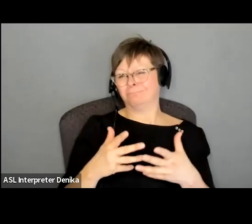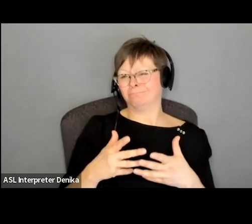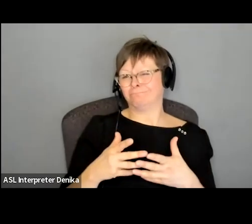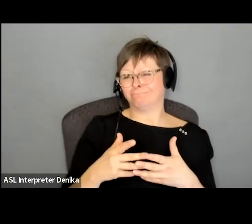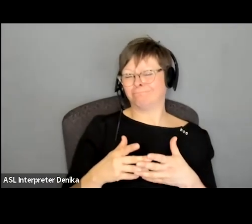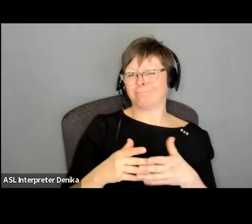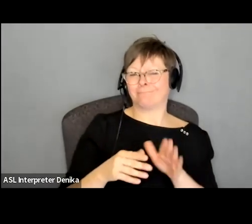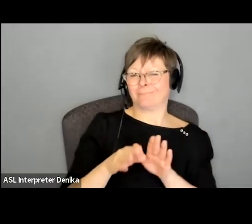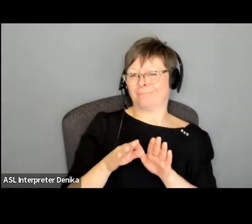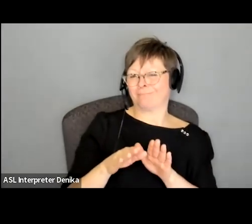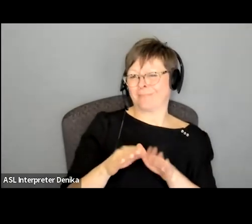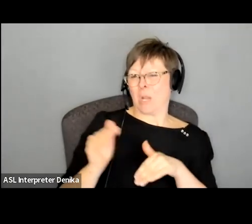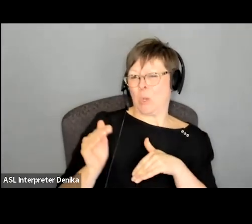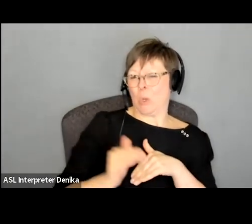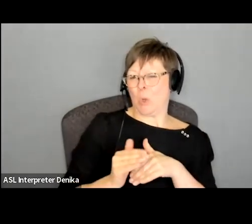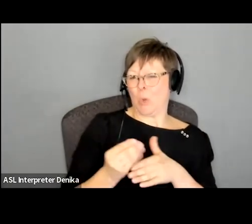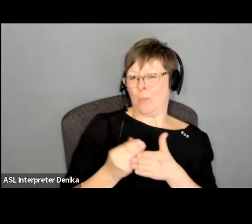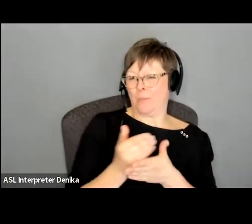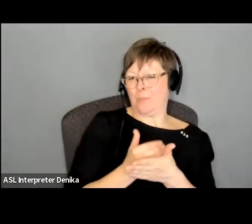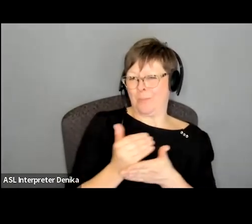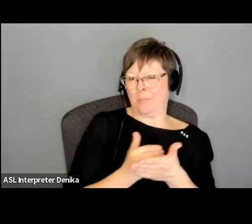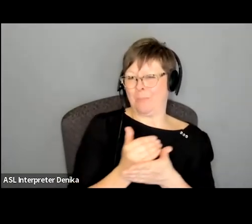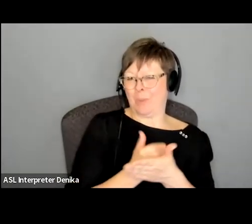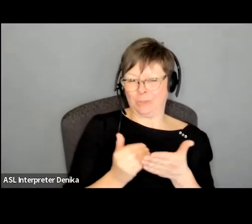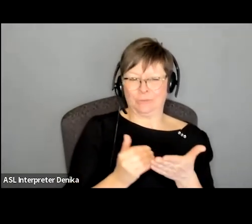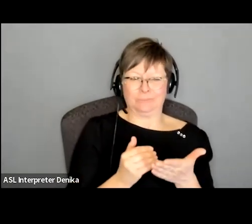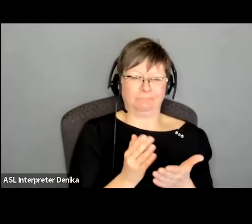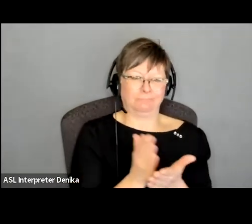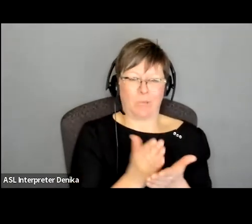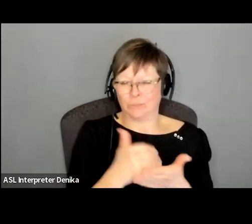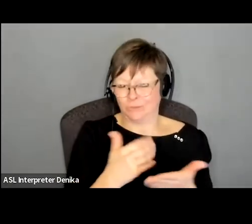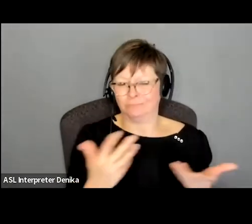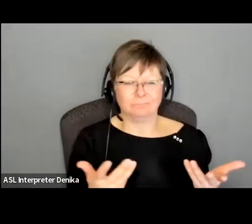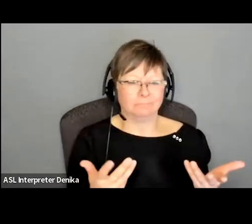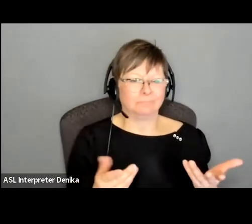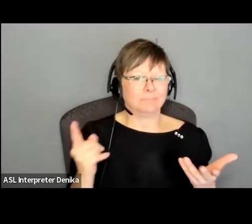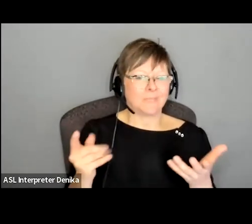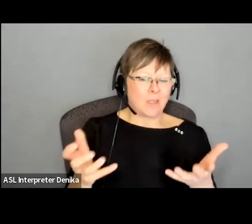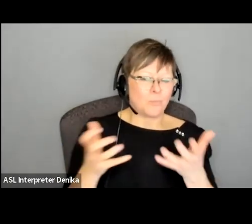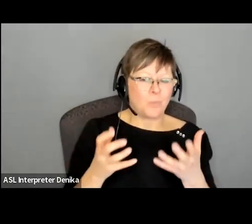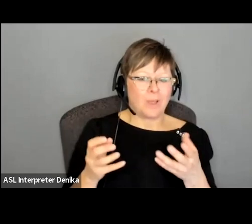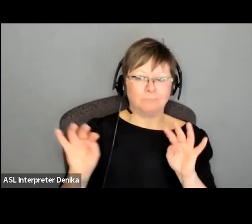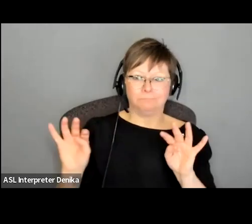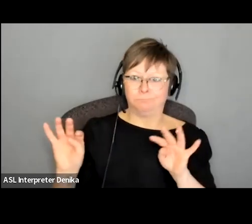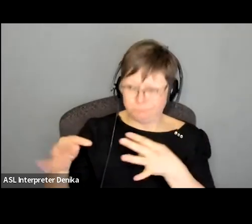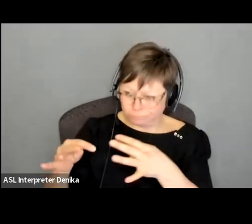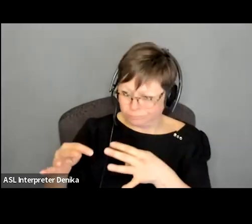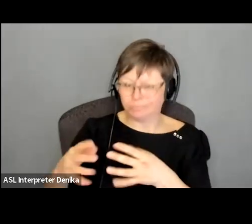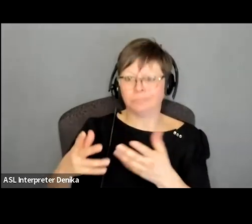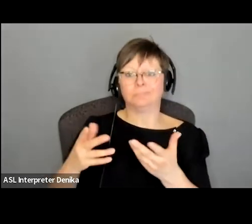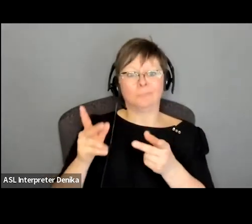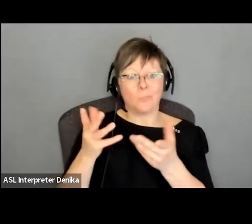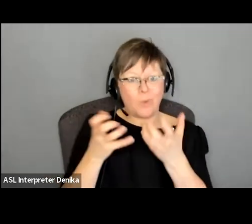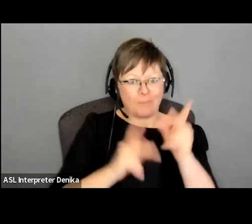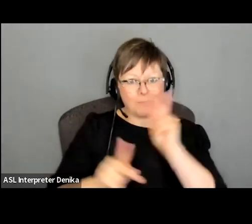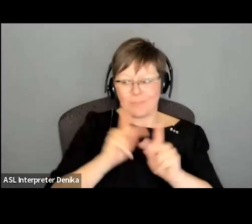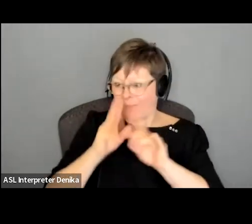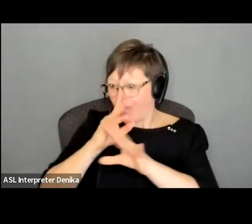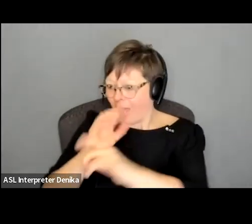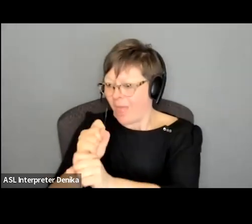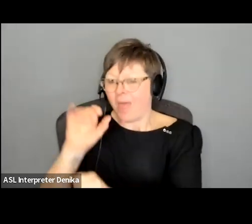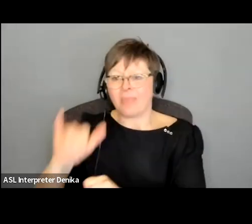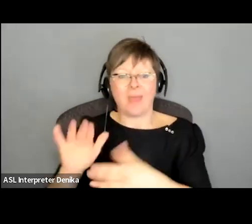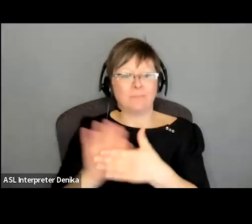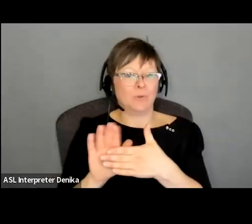they they might be doing a million dollar film and they want to get eyes on that film so therefore they're looking for